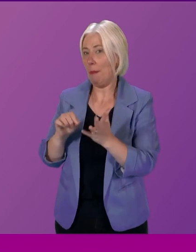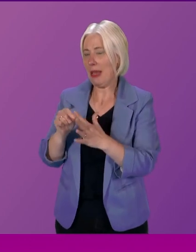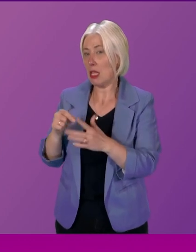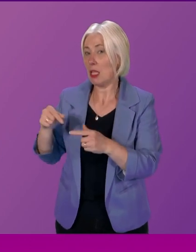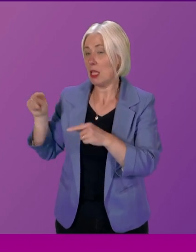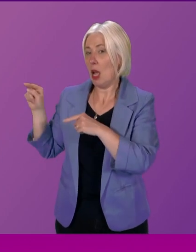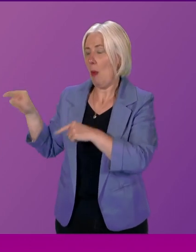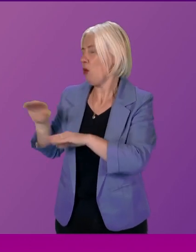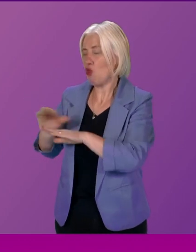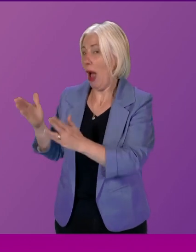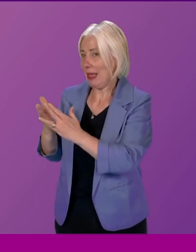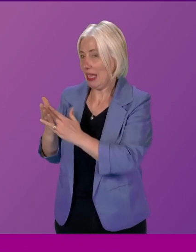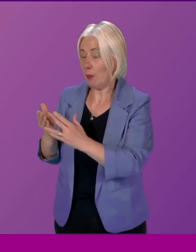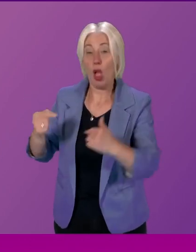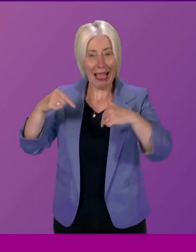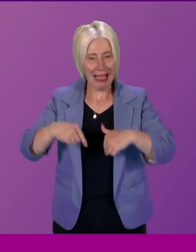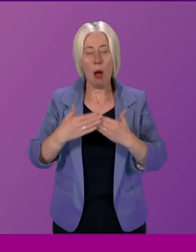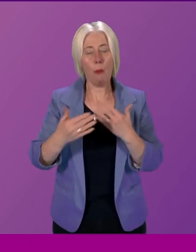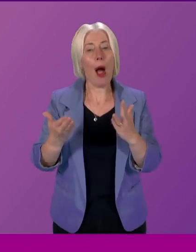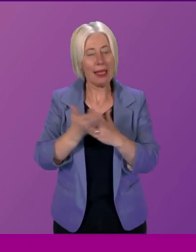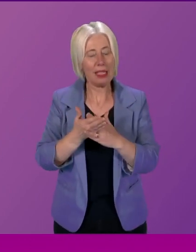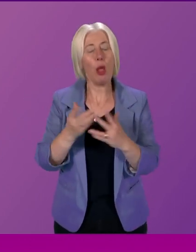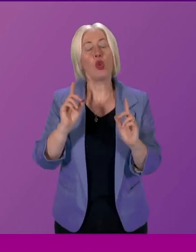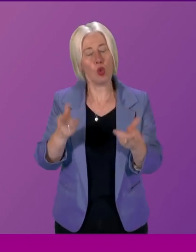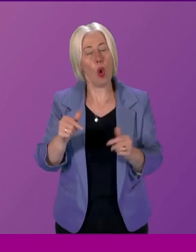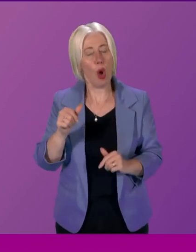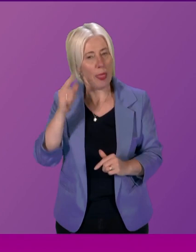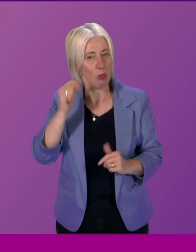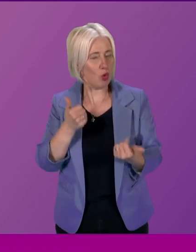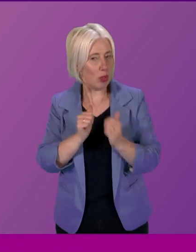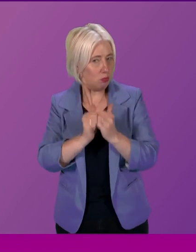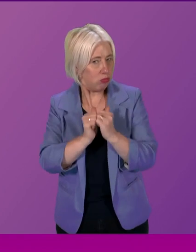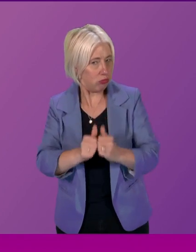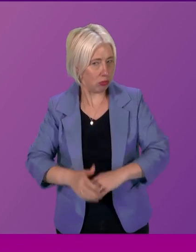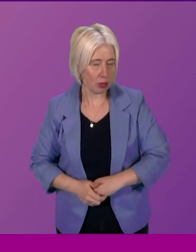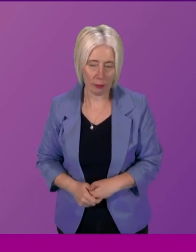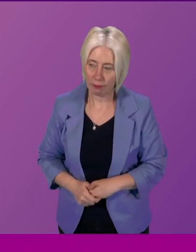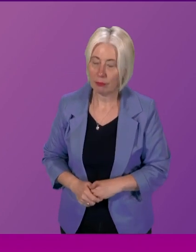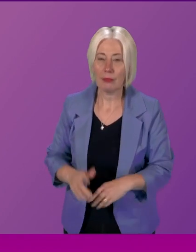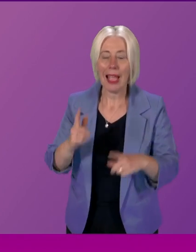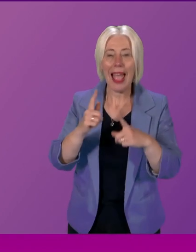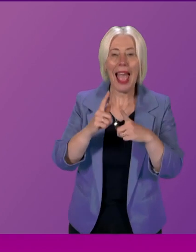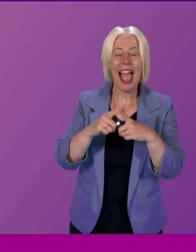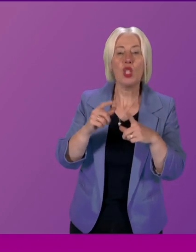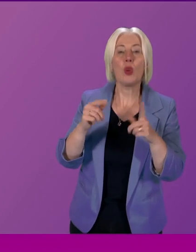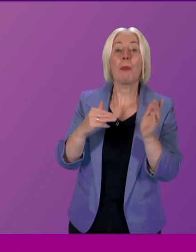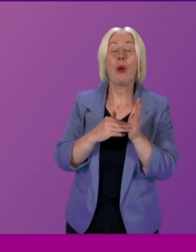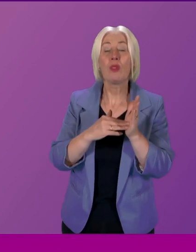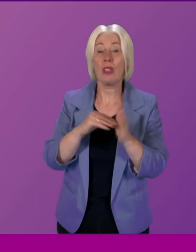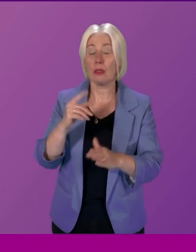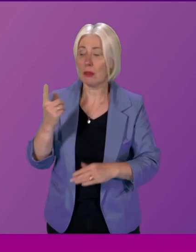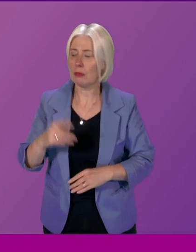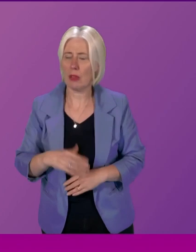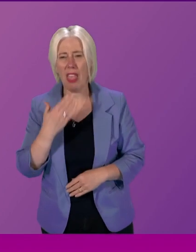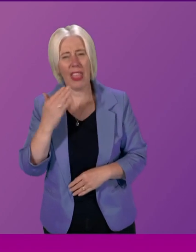thank you Mr Mason and I call Edward Mountain to be followed by Ruth McGuire Mr Mountain thank you very much presiding officer and I'd like to